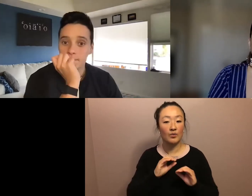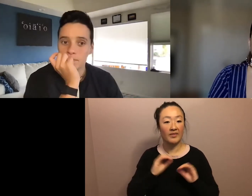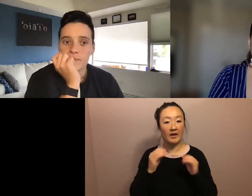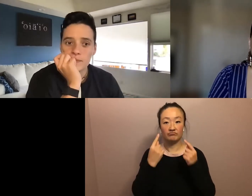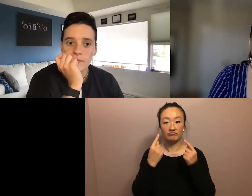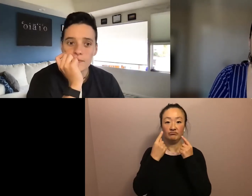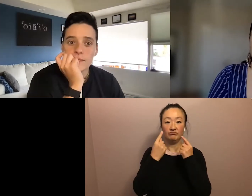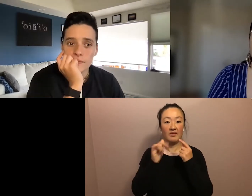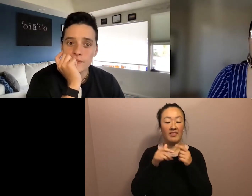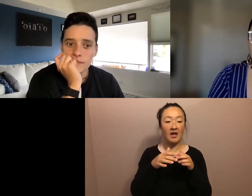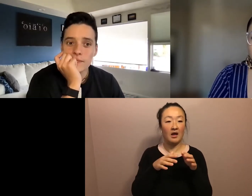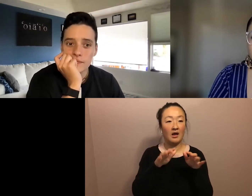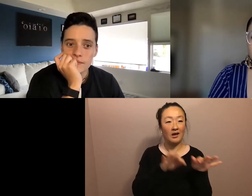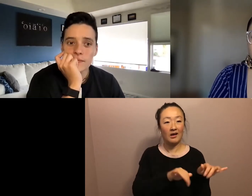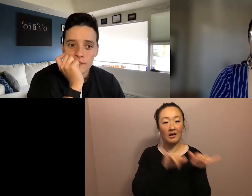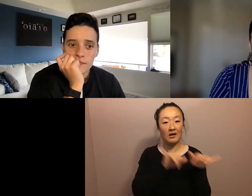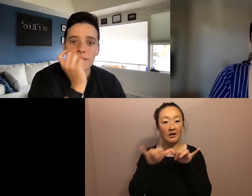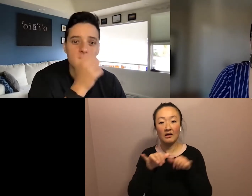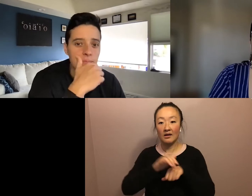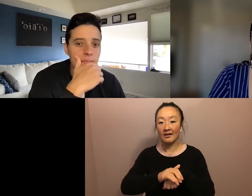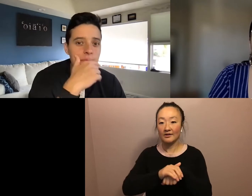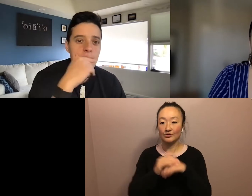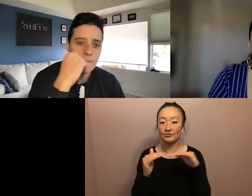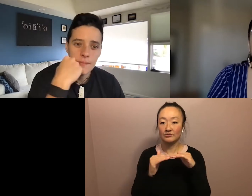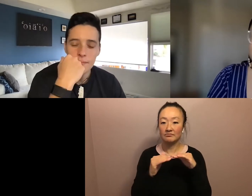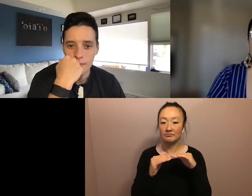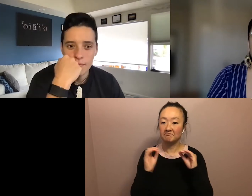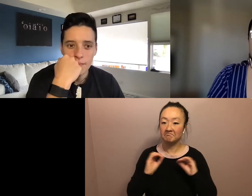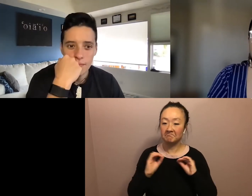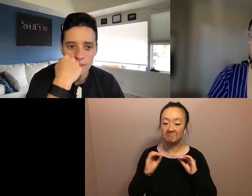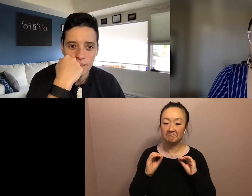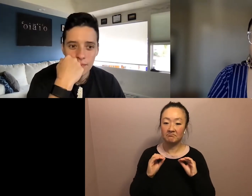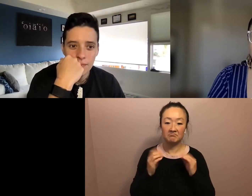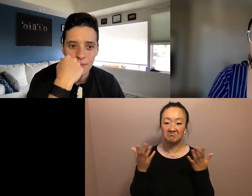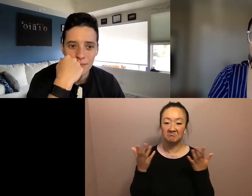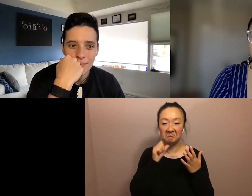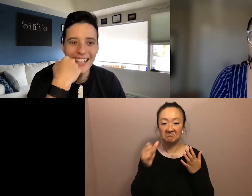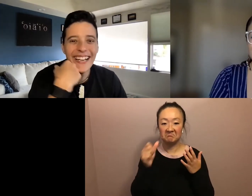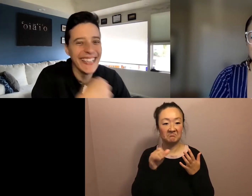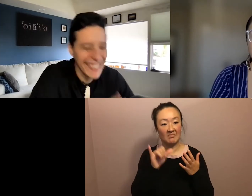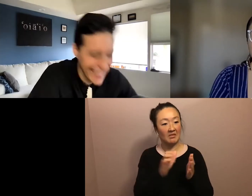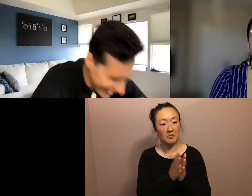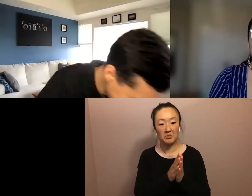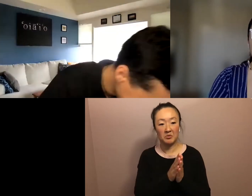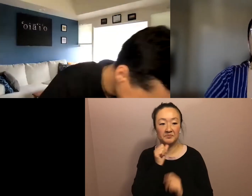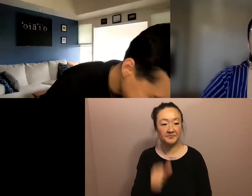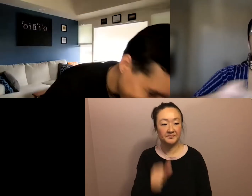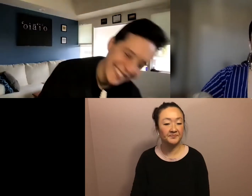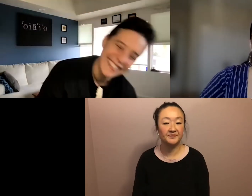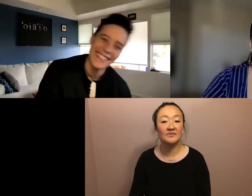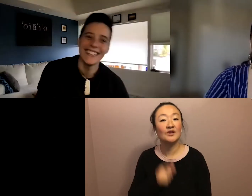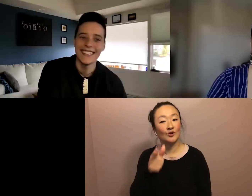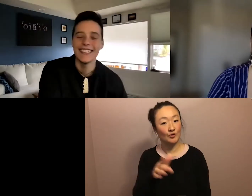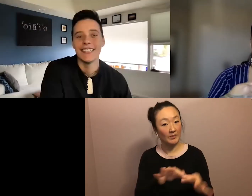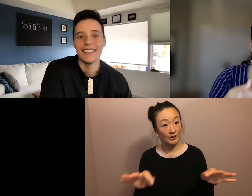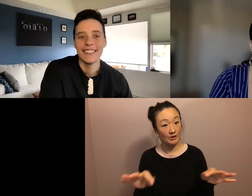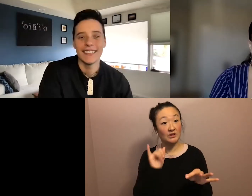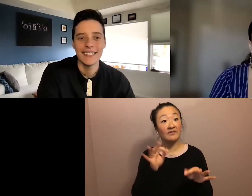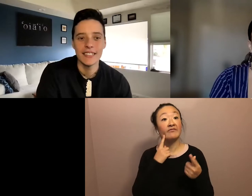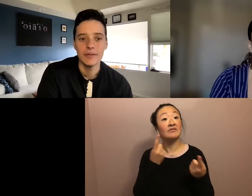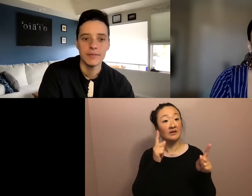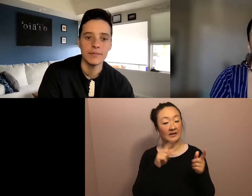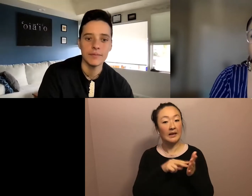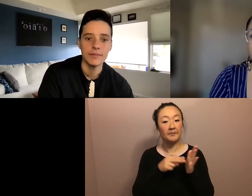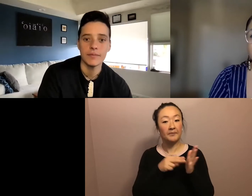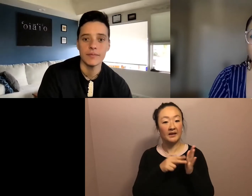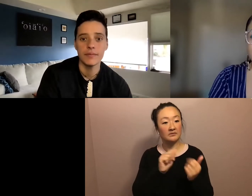English equivalent. Nope. I'm not doing that. This is not that book. You mentioned that if you're successful at this, that then your